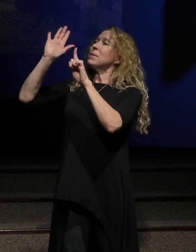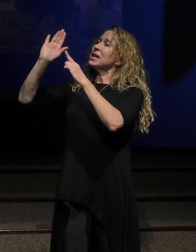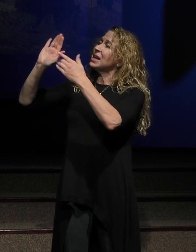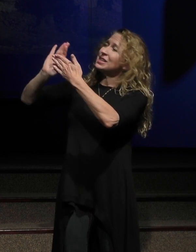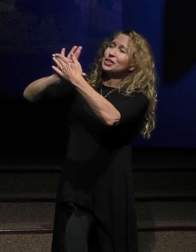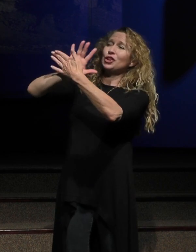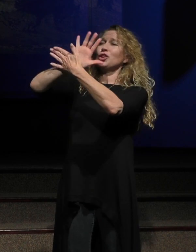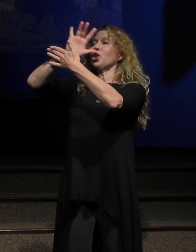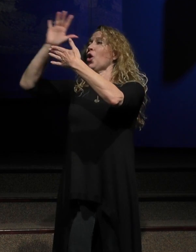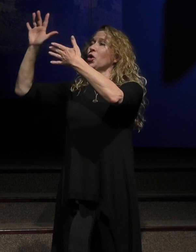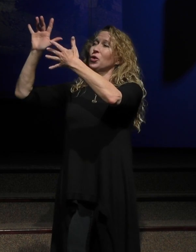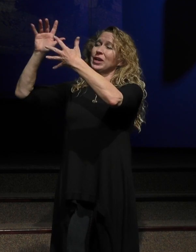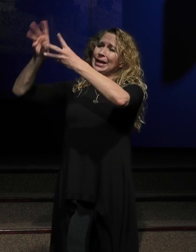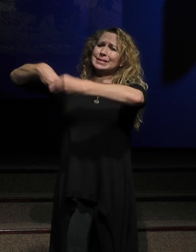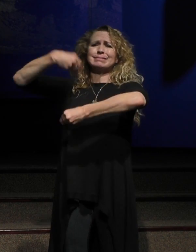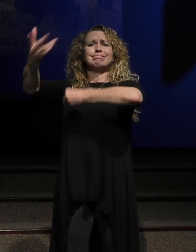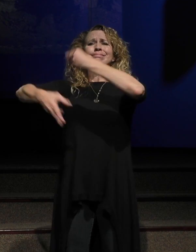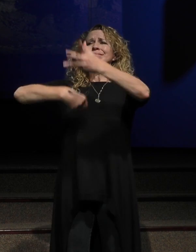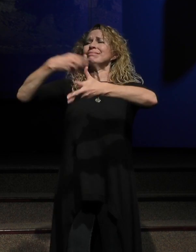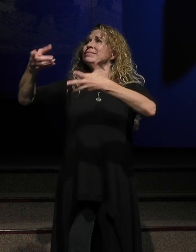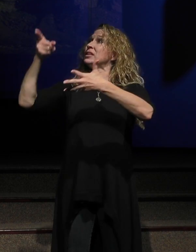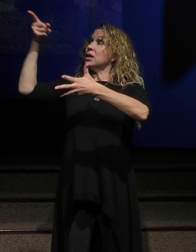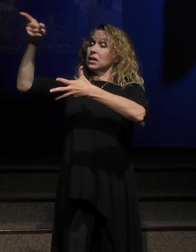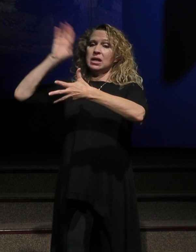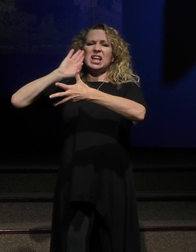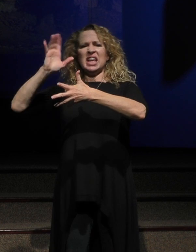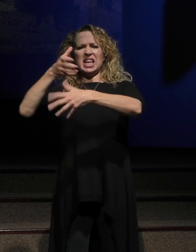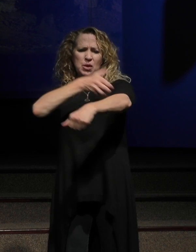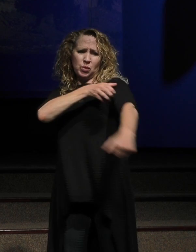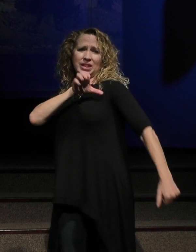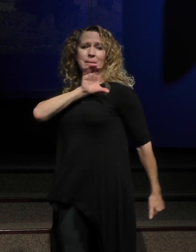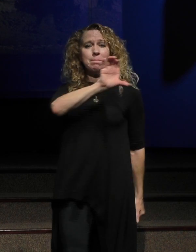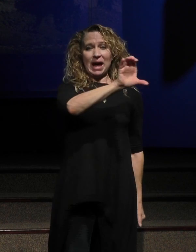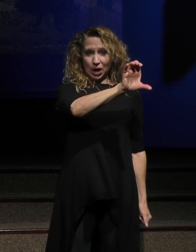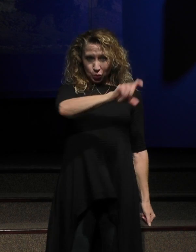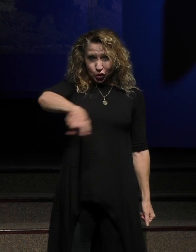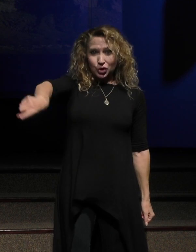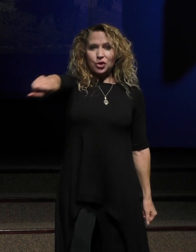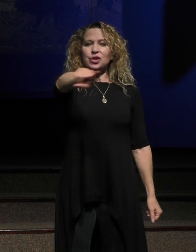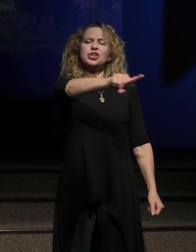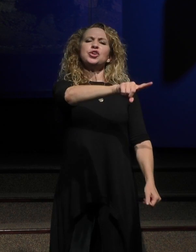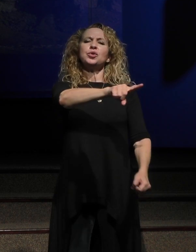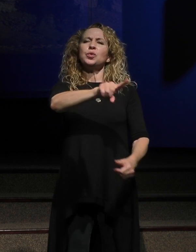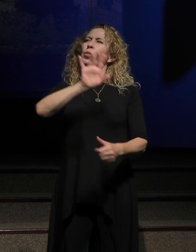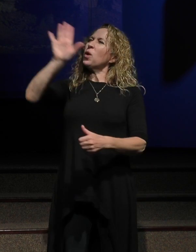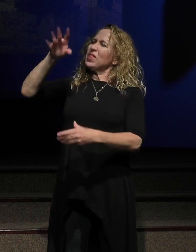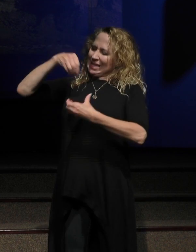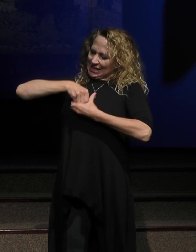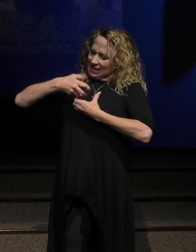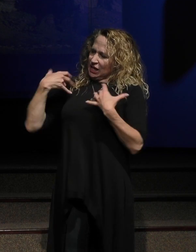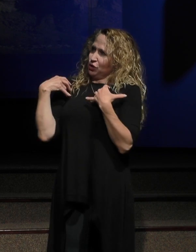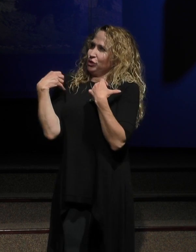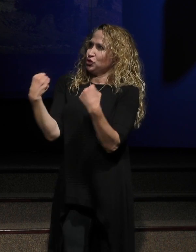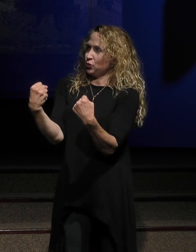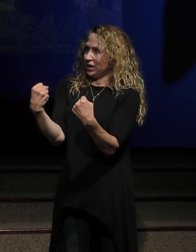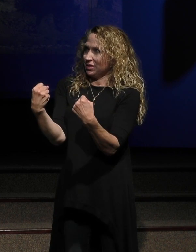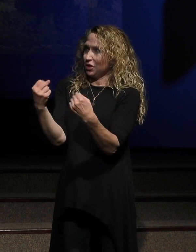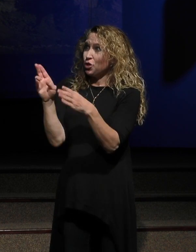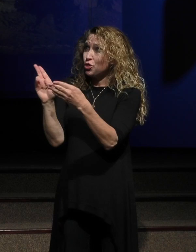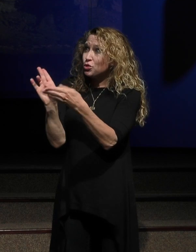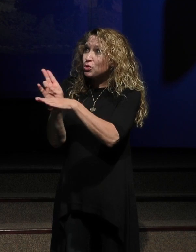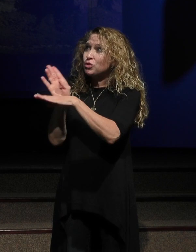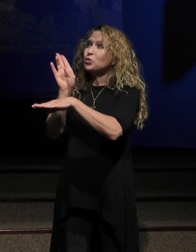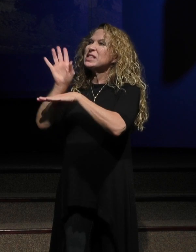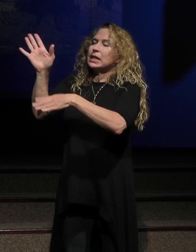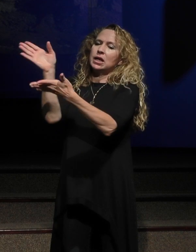resources that God will empower you with the inner strength through his Holy Spirit. And then Christ will make his